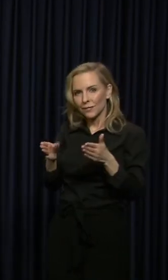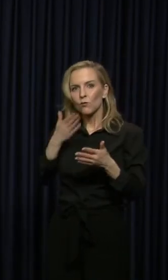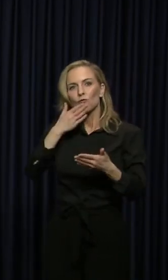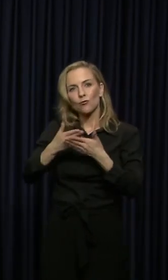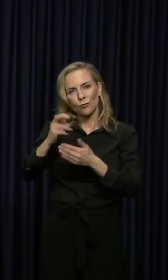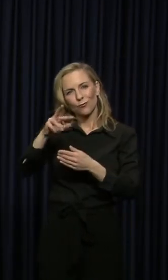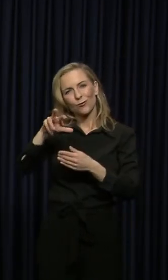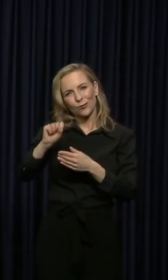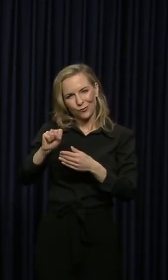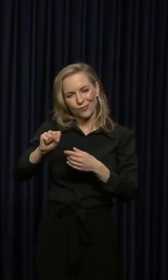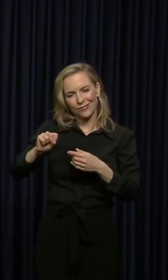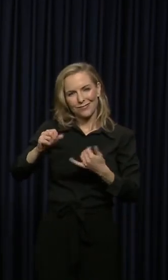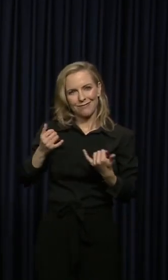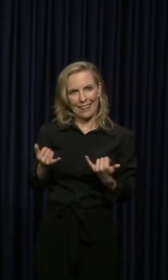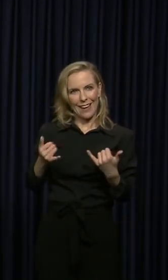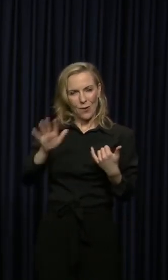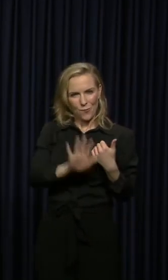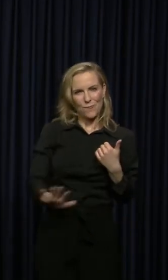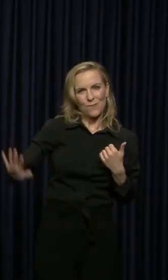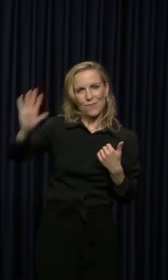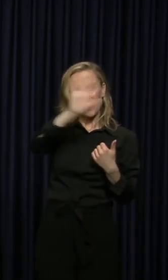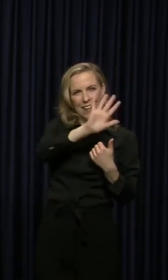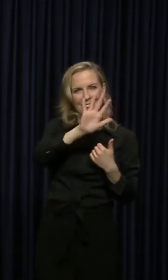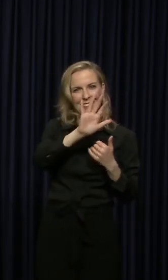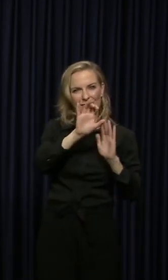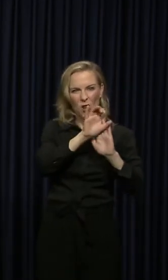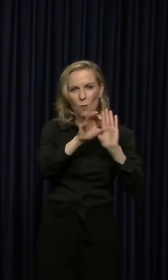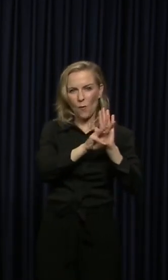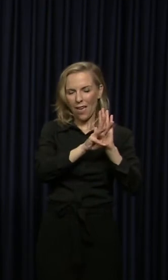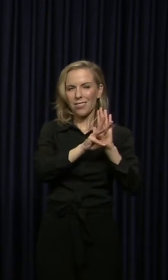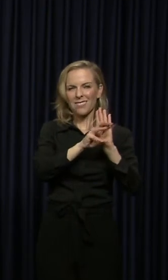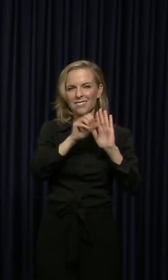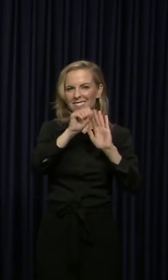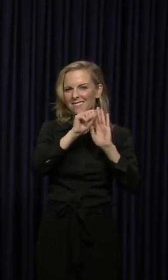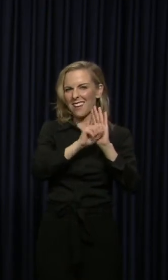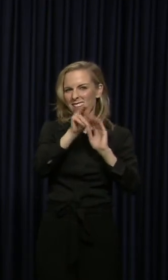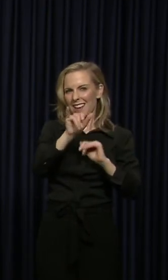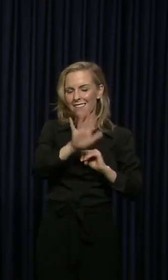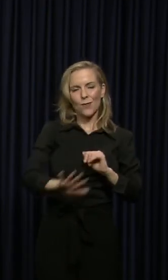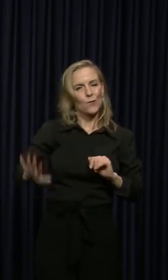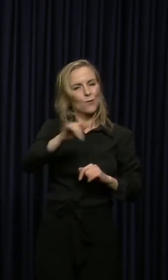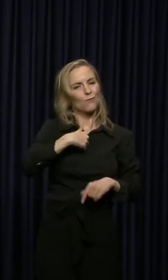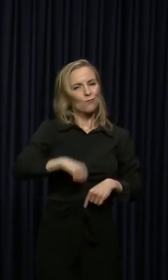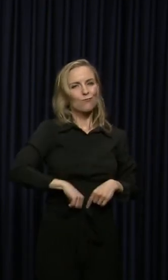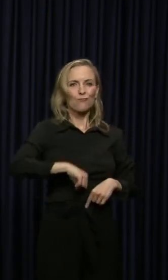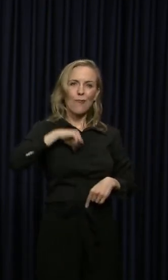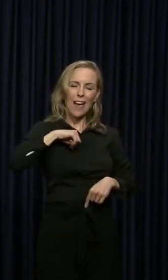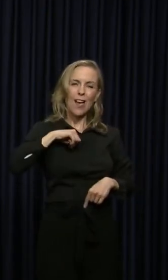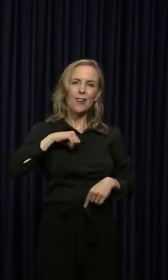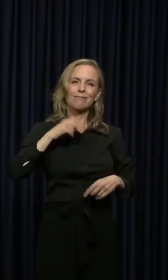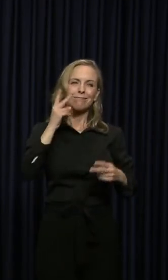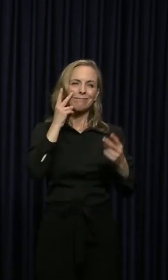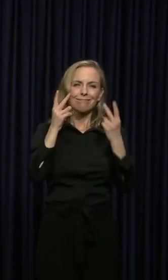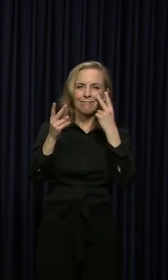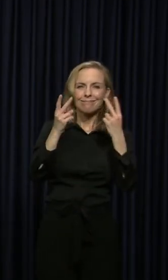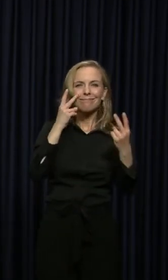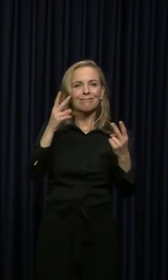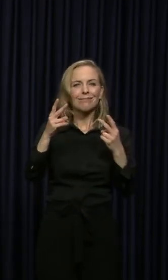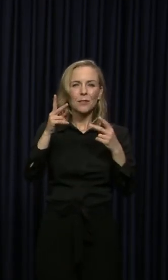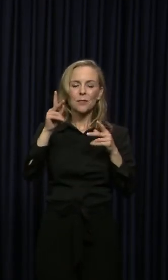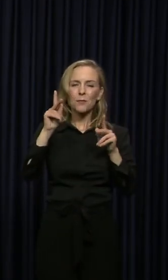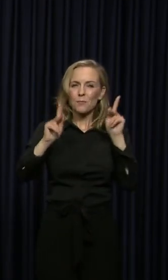Now around this Commonwealth, uh, I've been truly proud of people coming together. And we